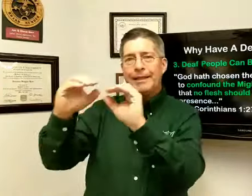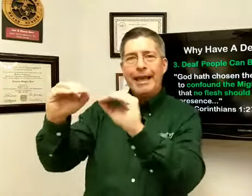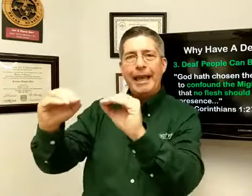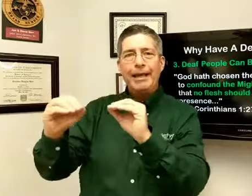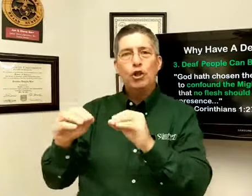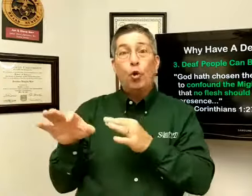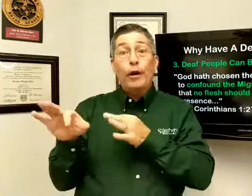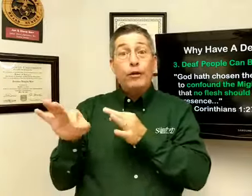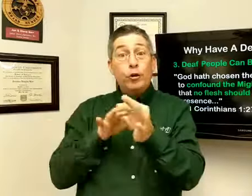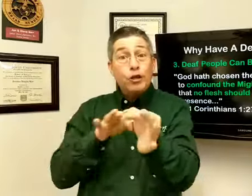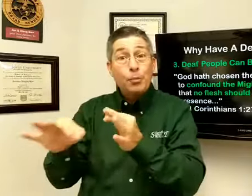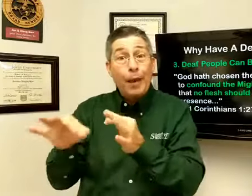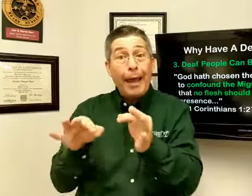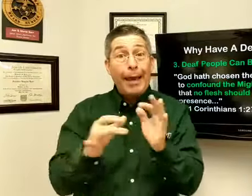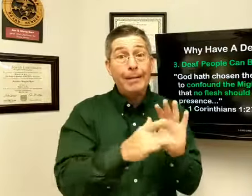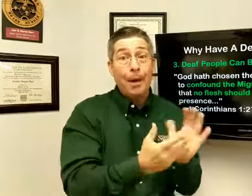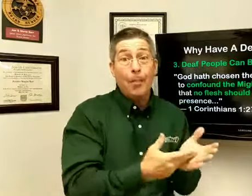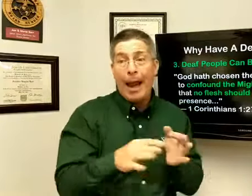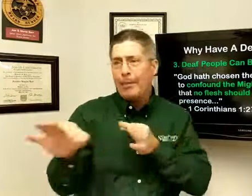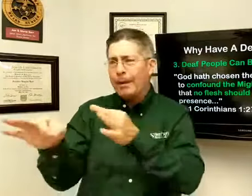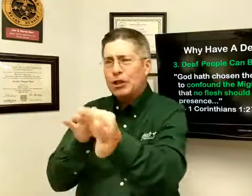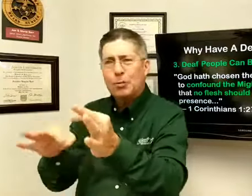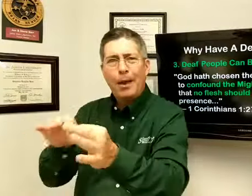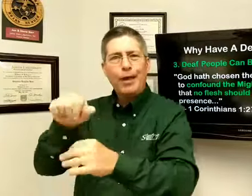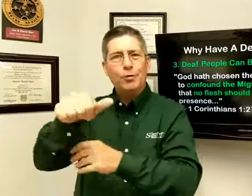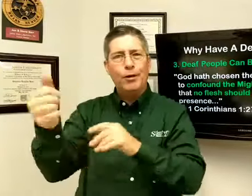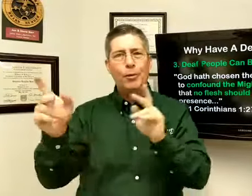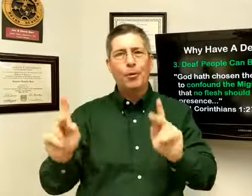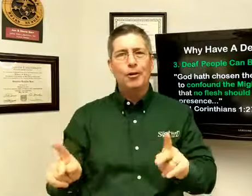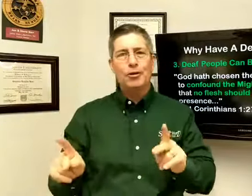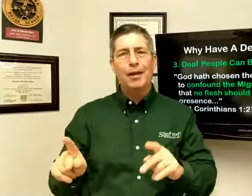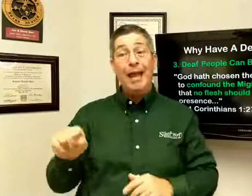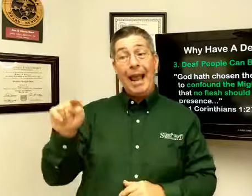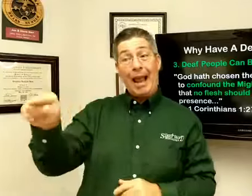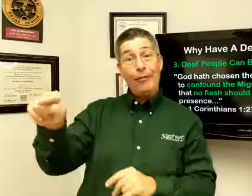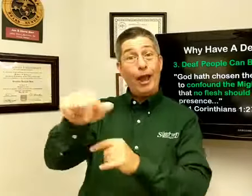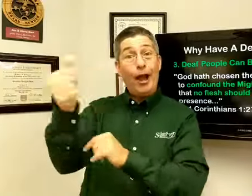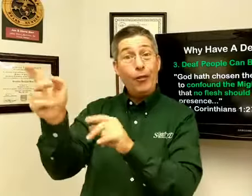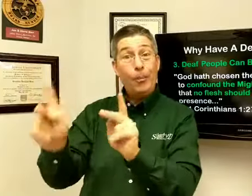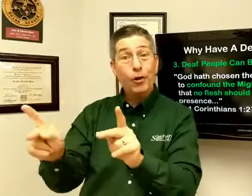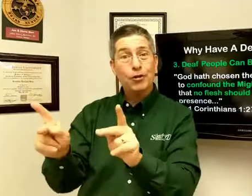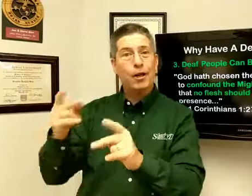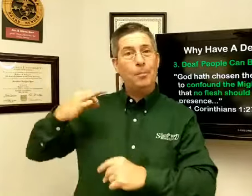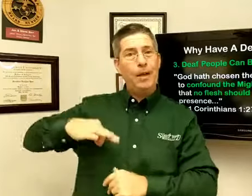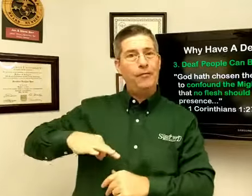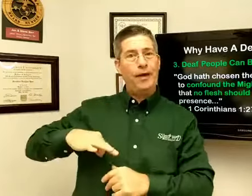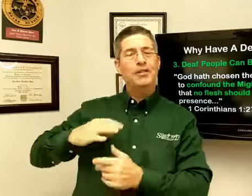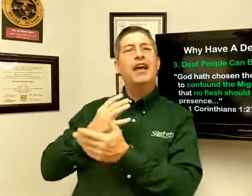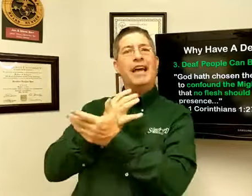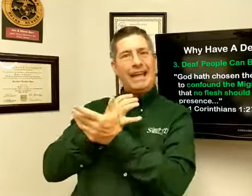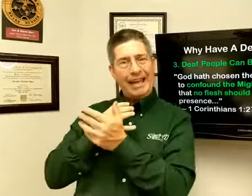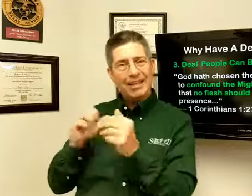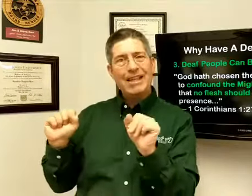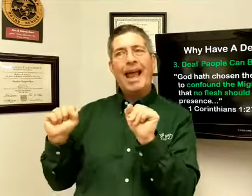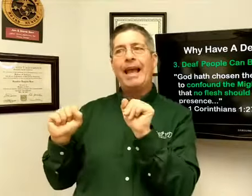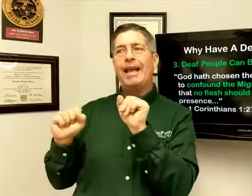teach or to explain the Bible, explain to another person. And the other person benefits, gets saved,